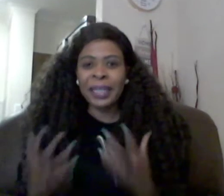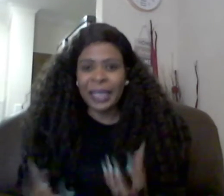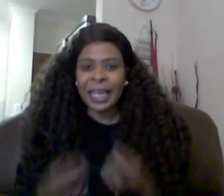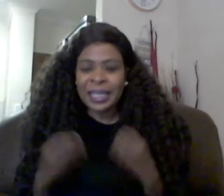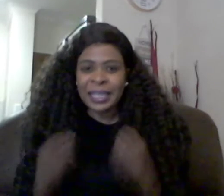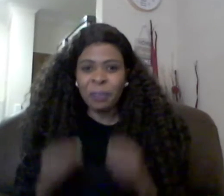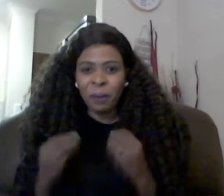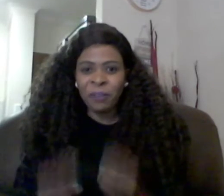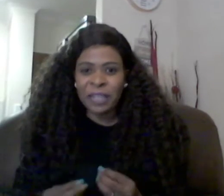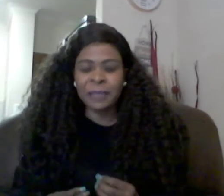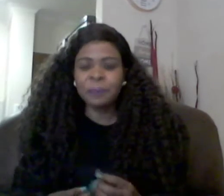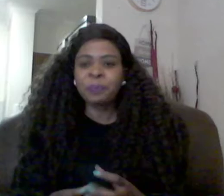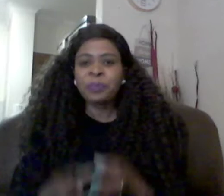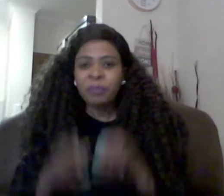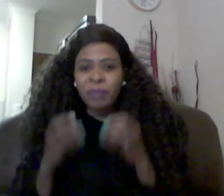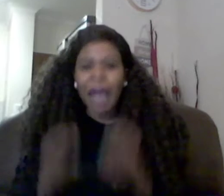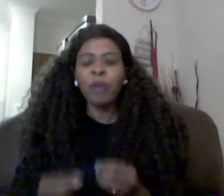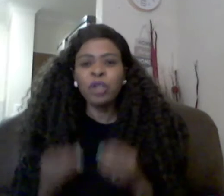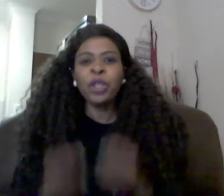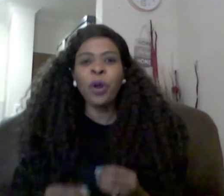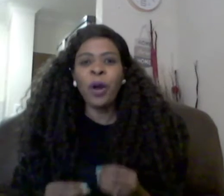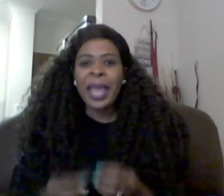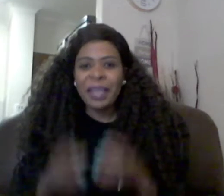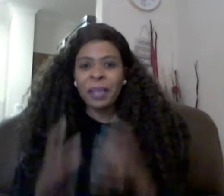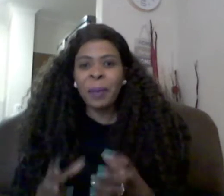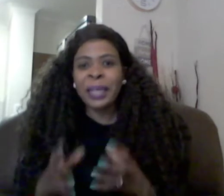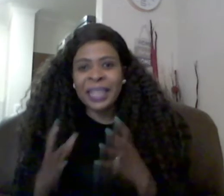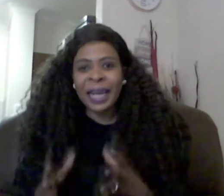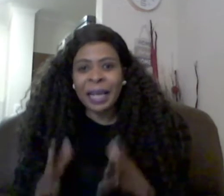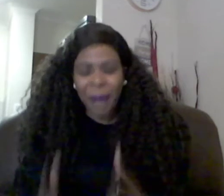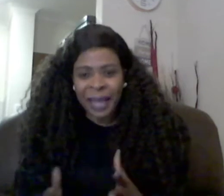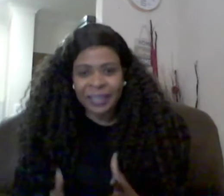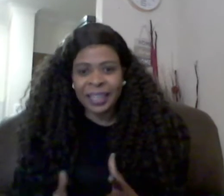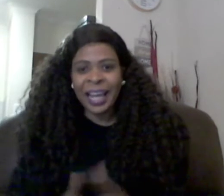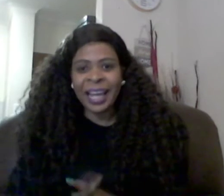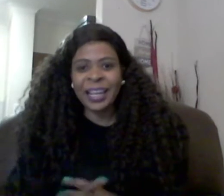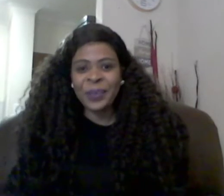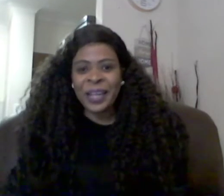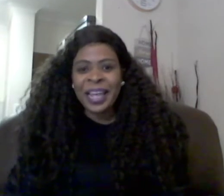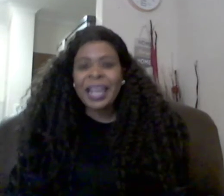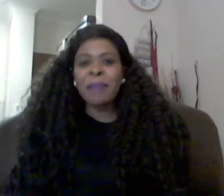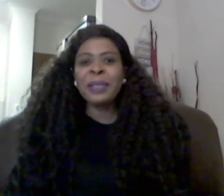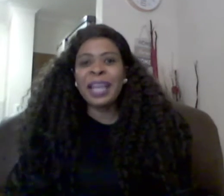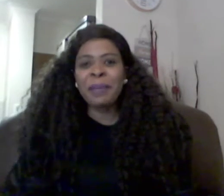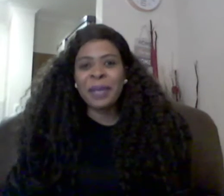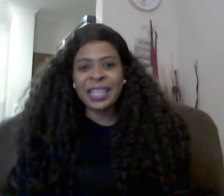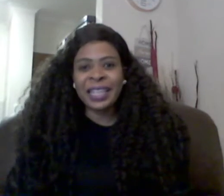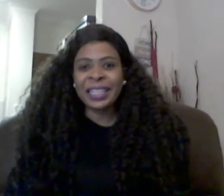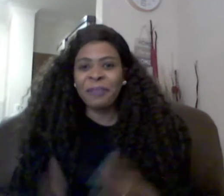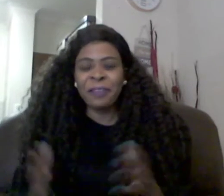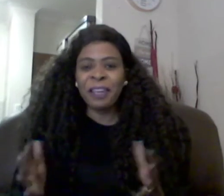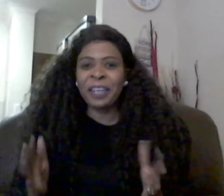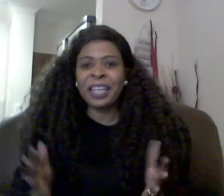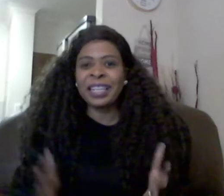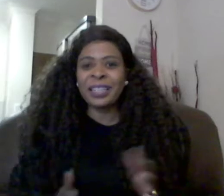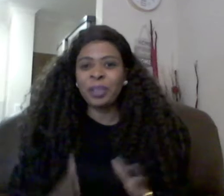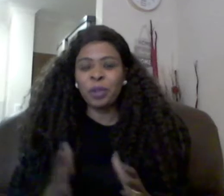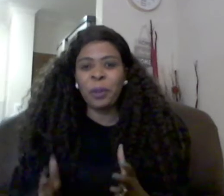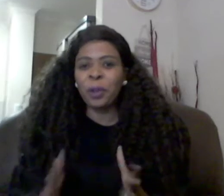it again he says that prophetess how do you know if someone is the right partner hallelujah let me start by saying this is a very very interesting topic you know